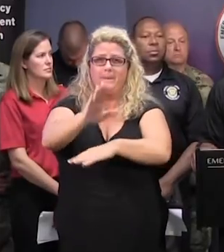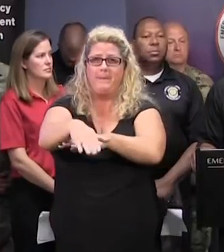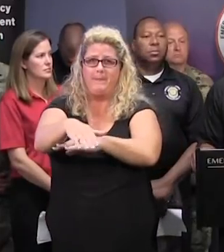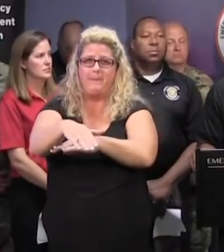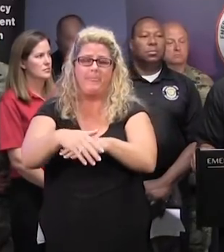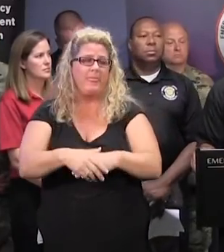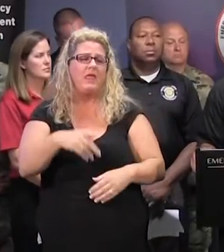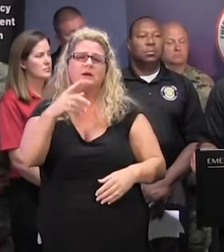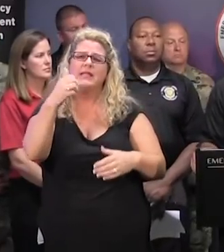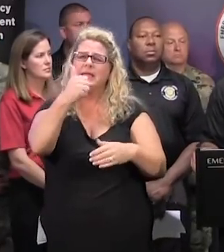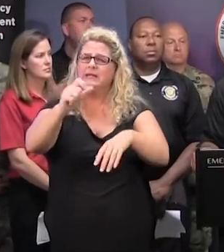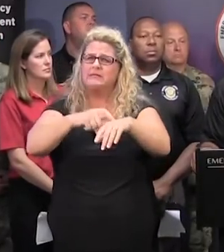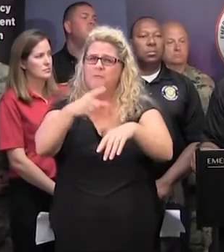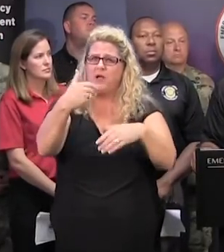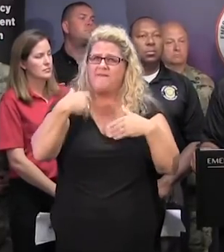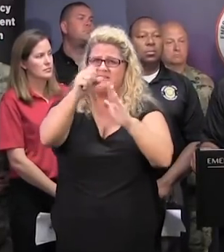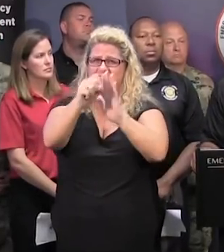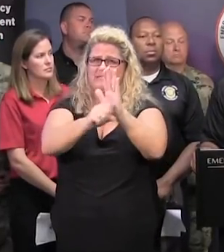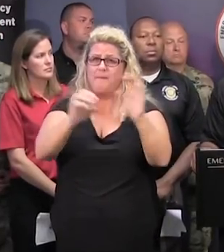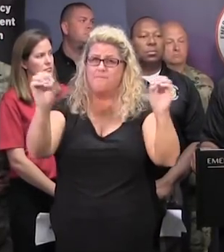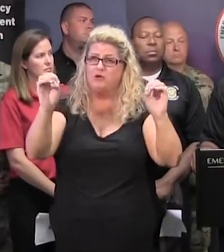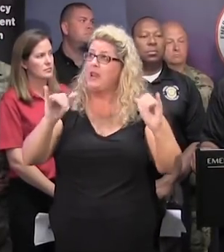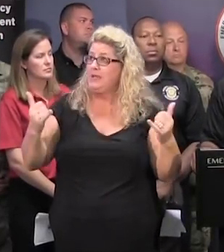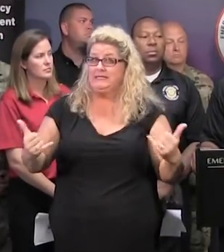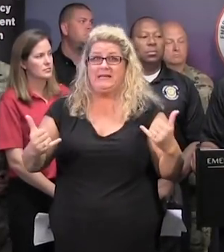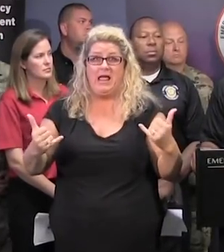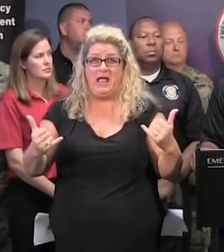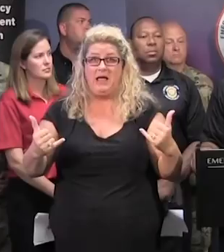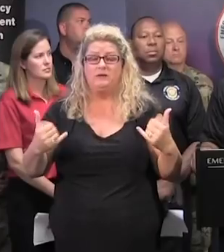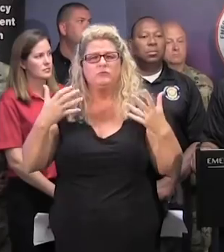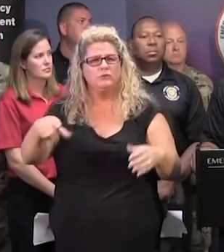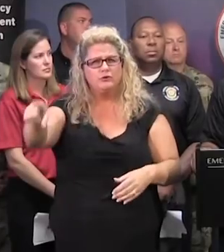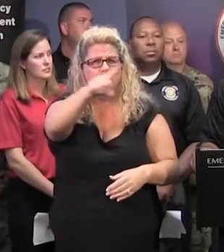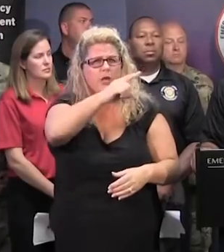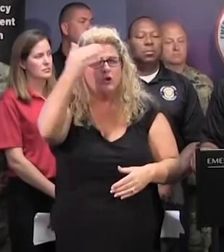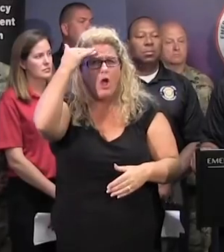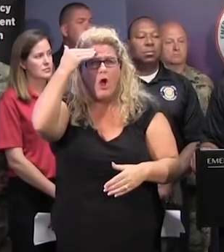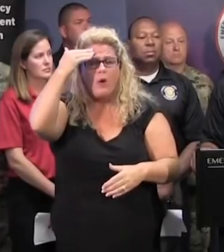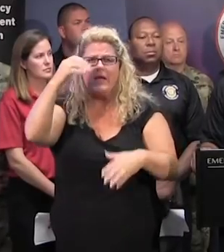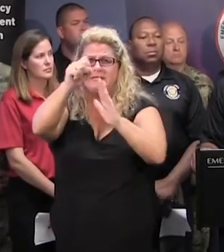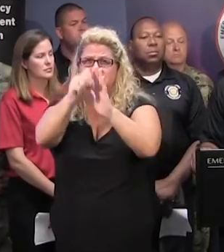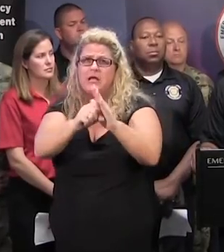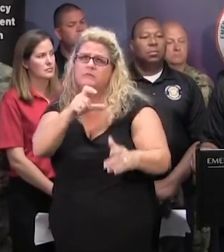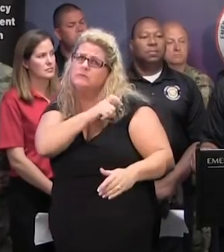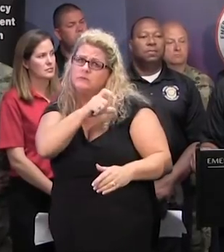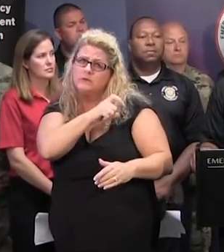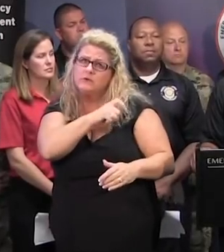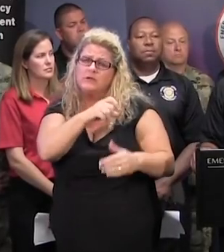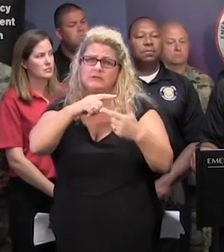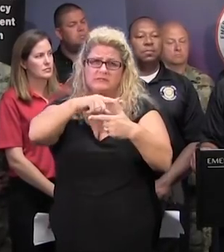you have a state of emergency in South Carolina like we have today, I just want you to know that all of the state law enforcement agencies,